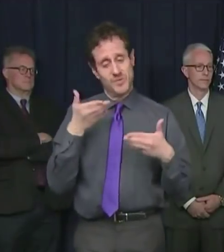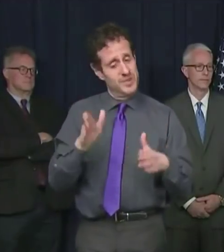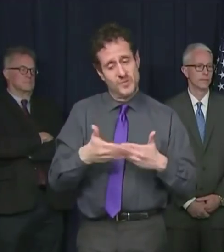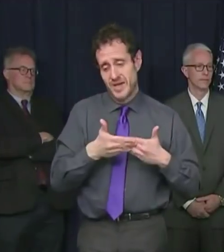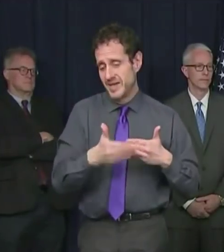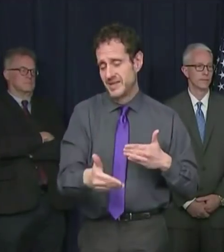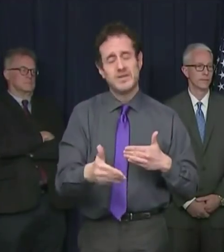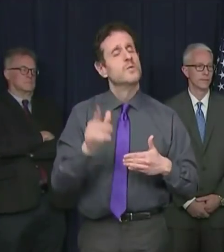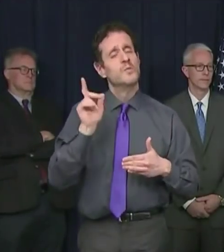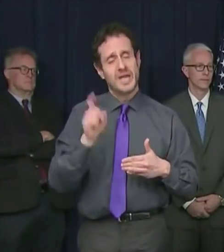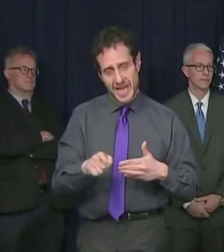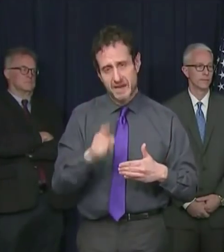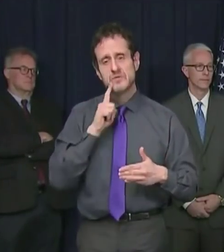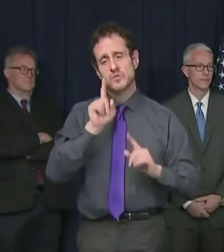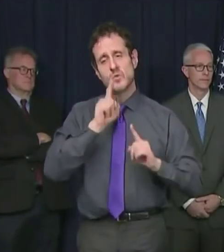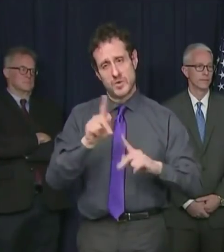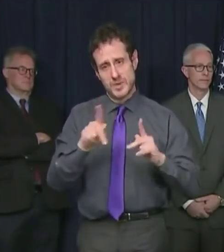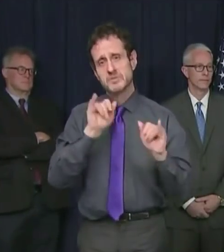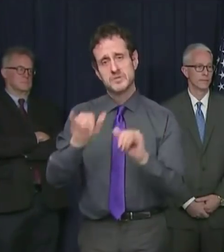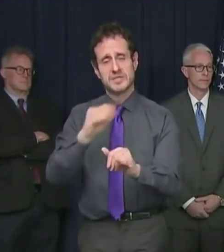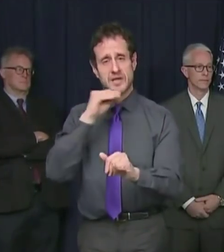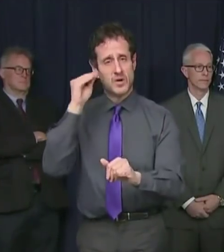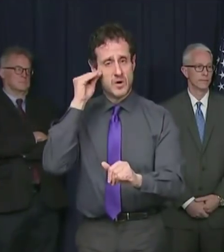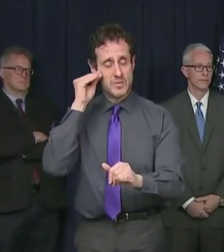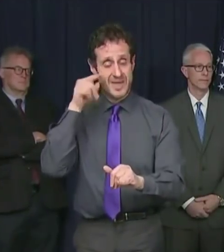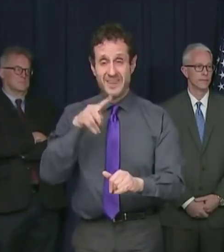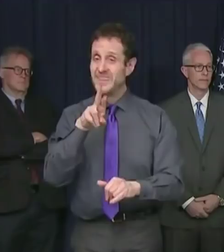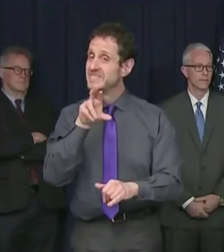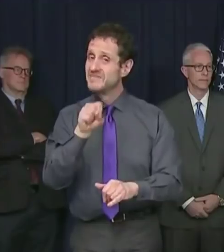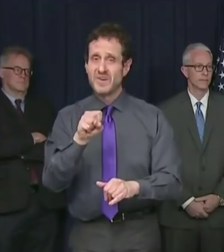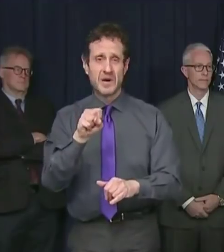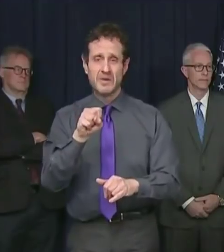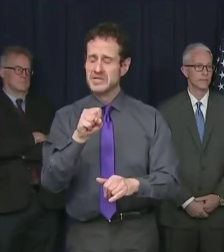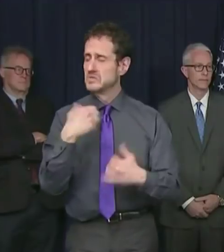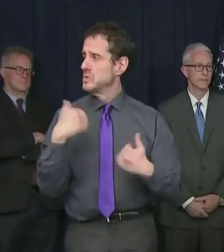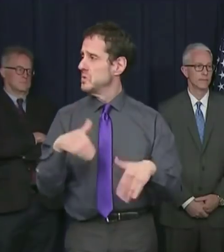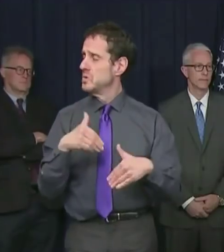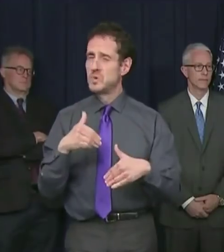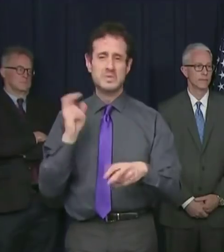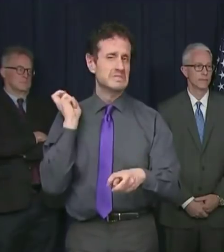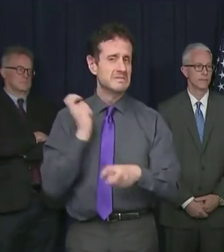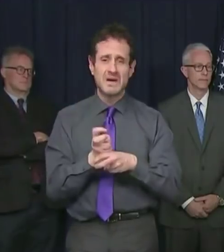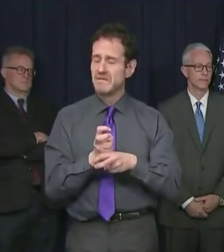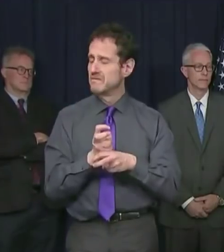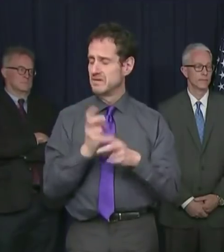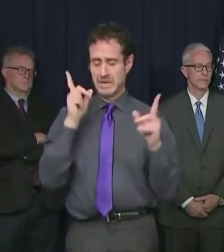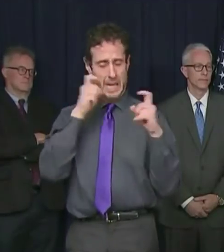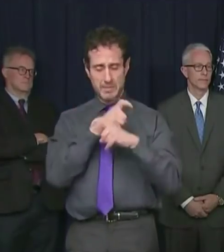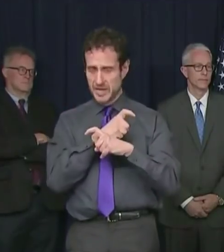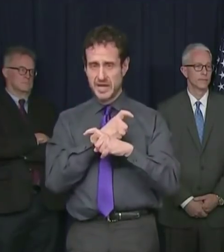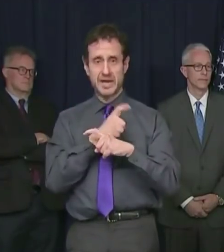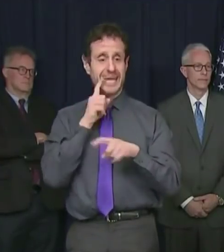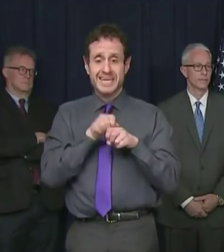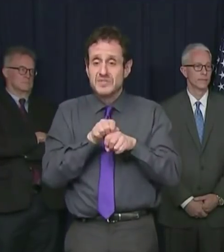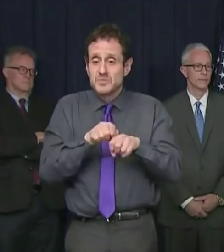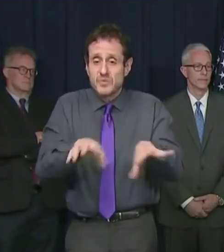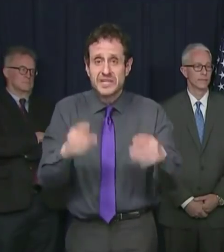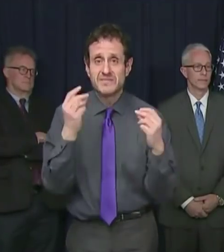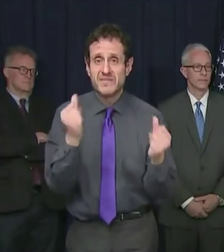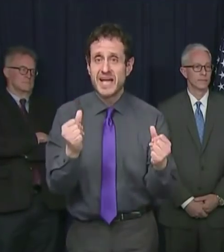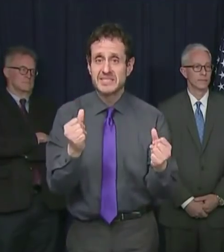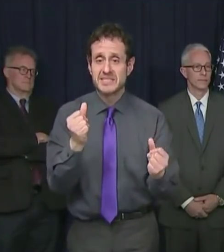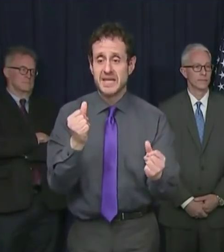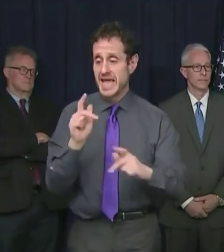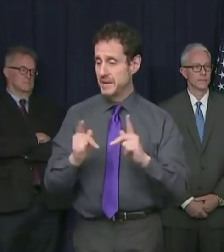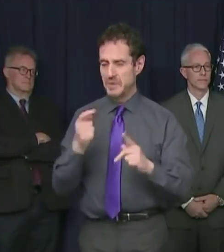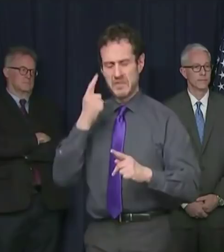This virus is unforgiving. It spreads before you even know you've caught it and it tricks you into believing that